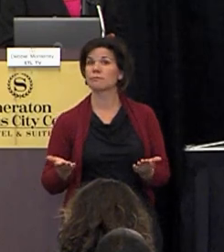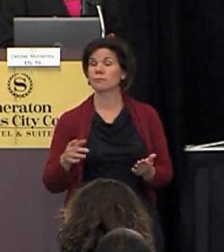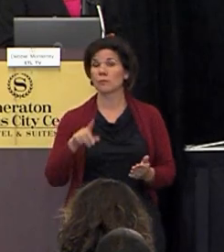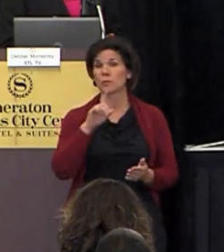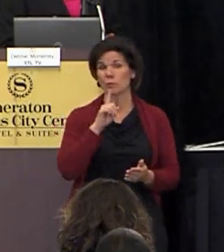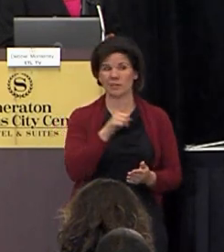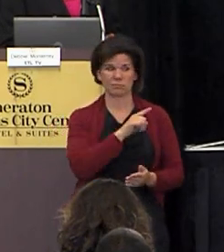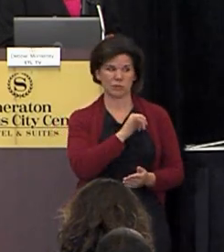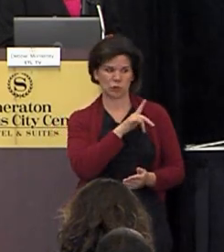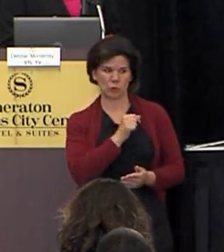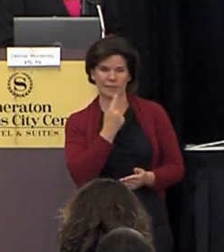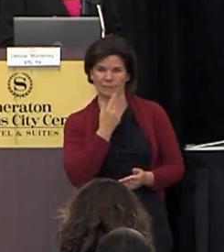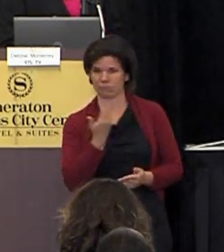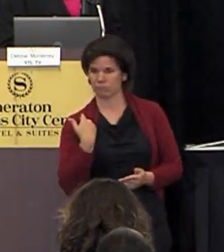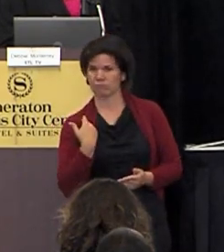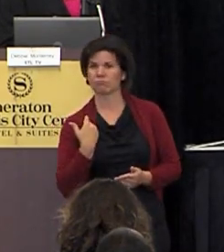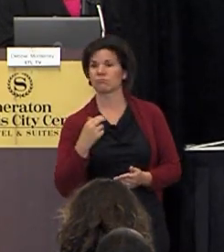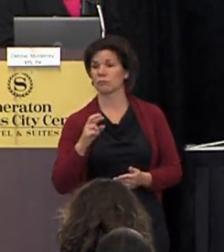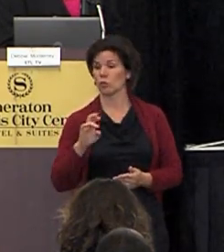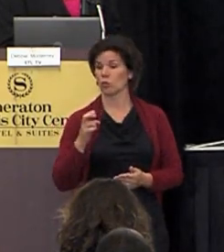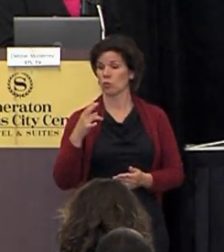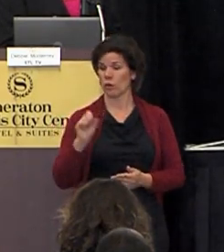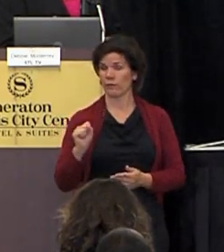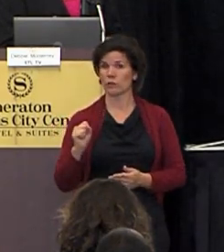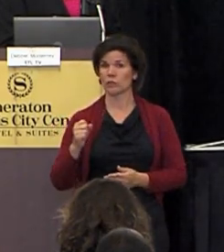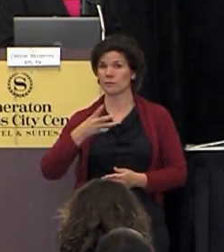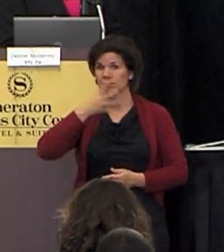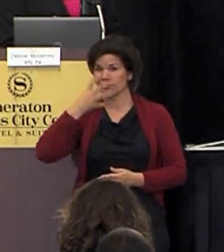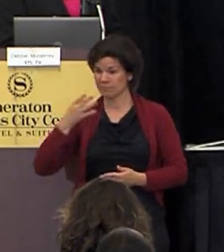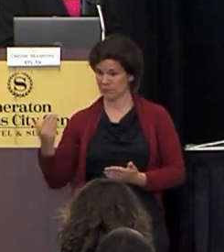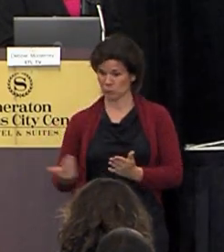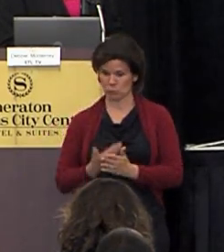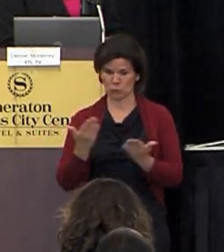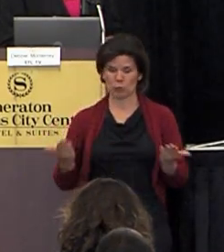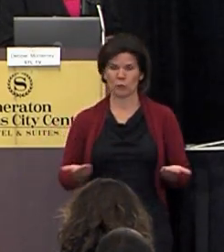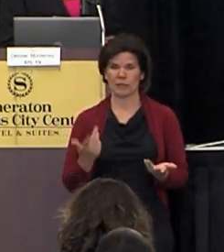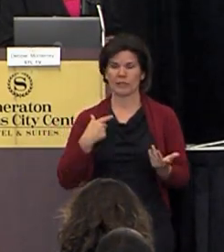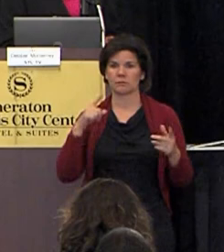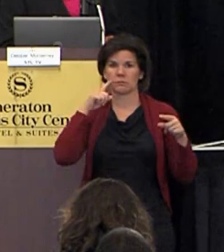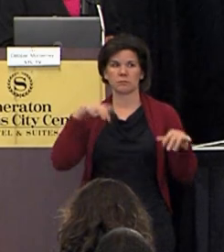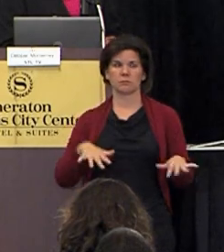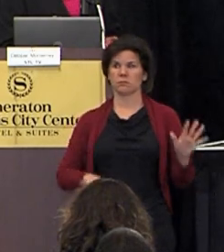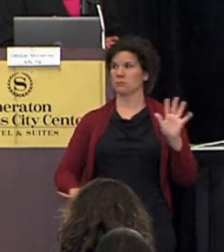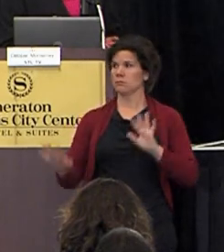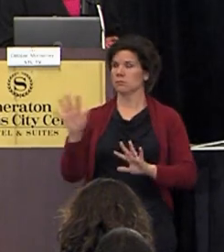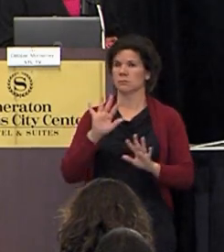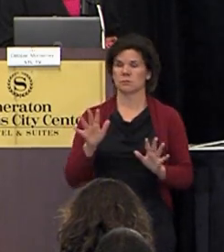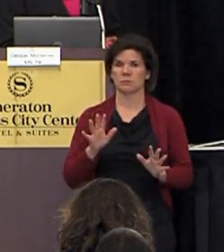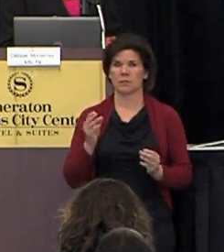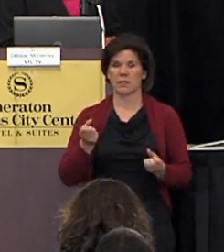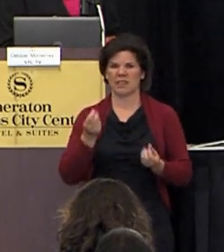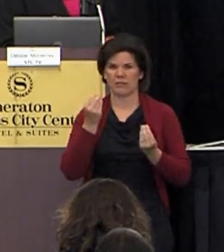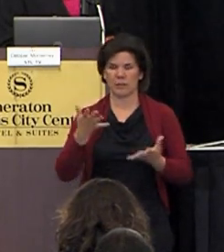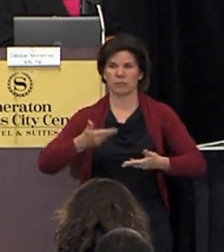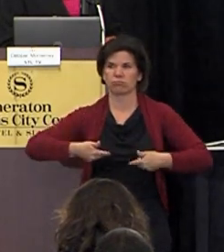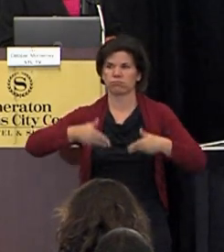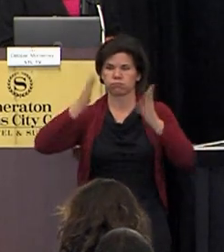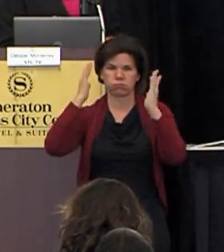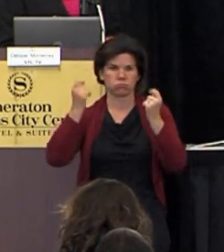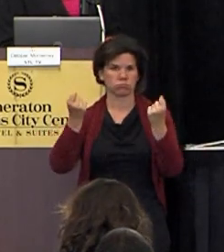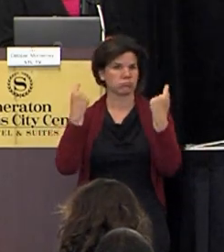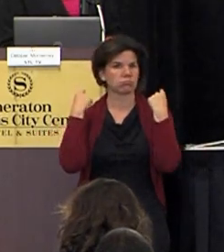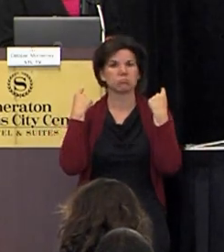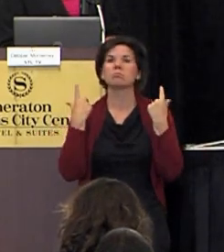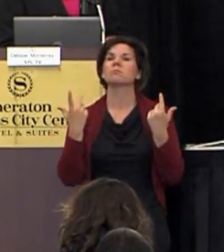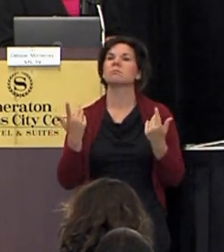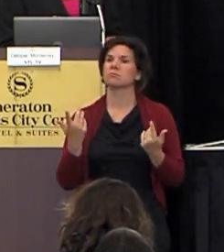said when you're when refugees or immigrants are new here it's it's just you're in a daze because there's it's information overload and